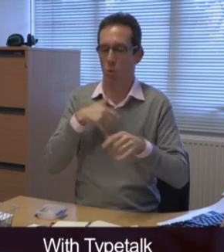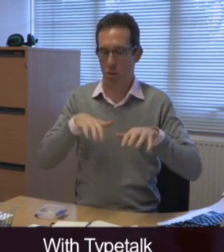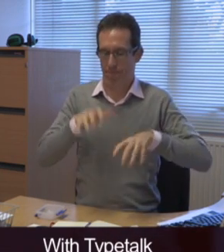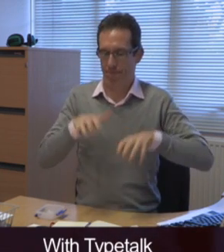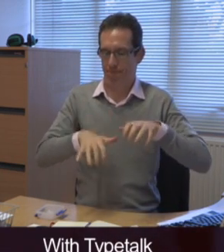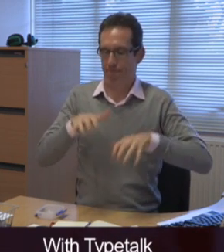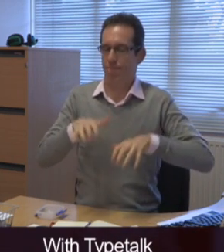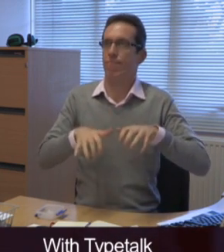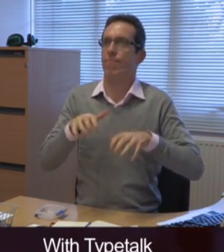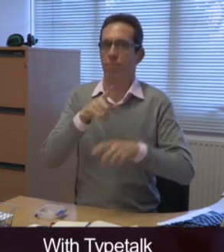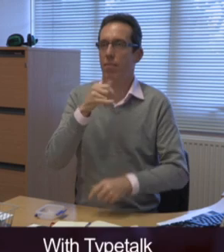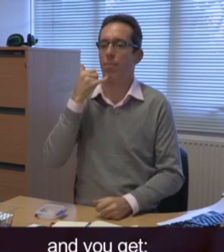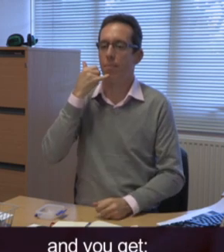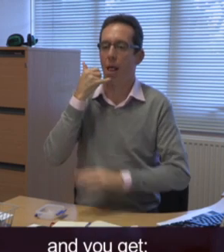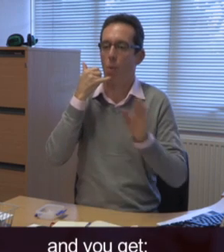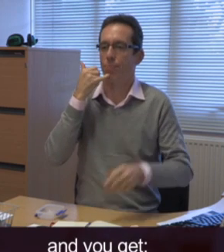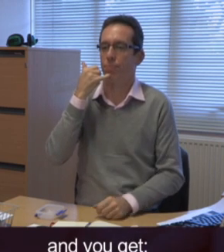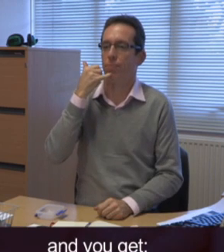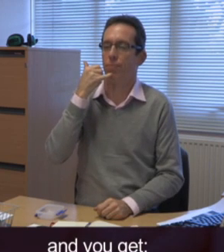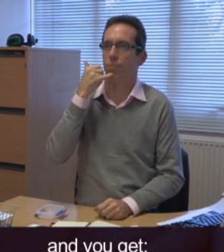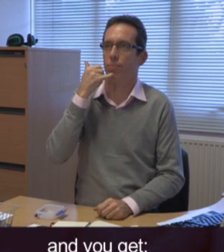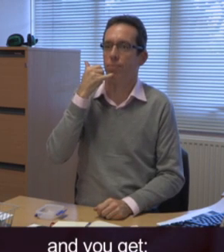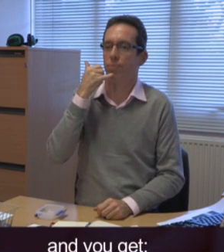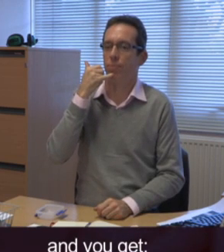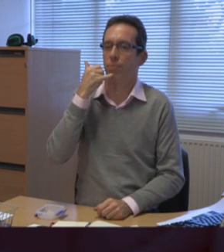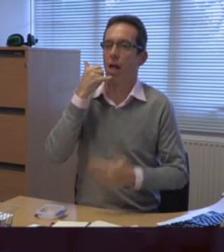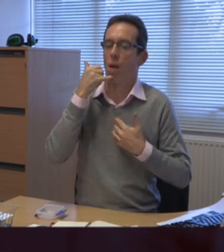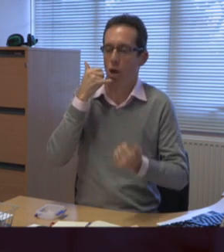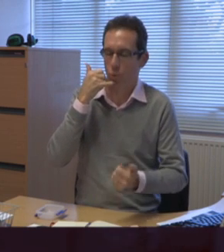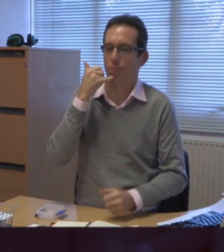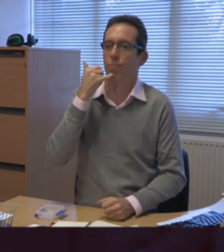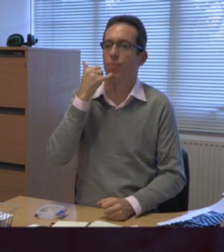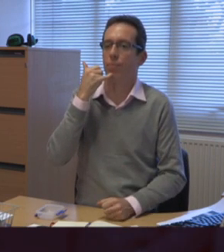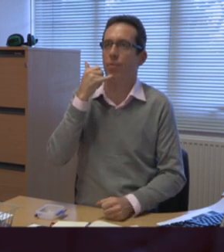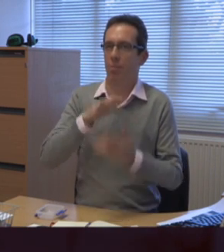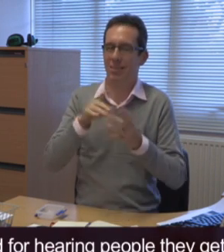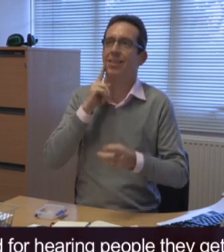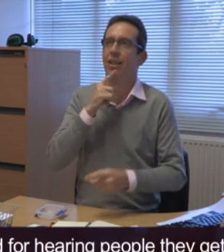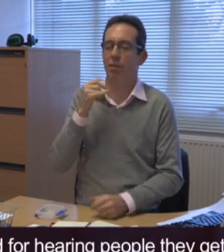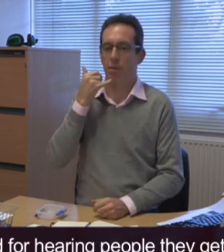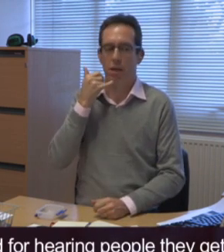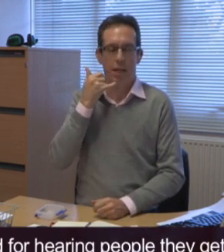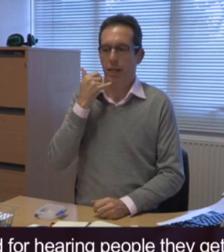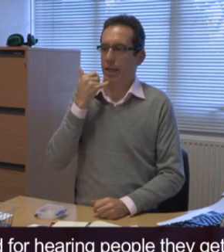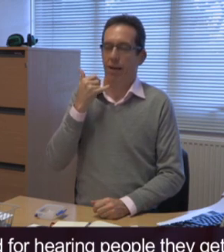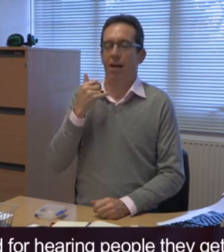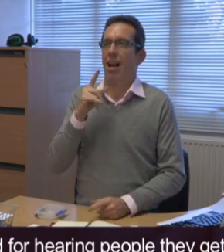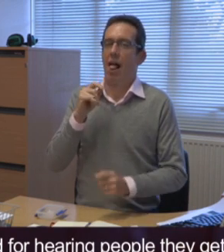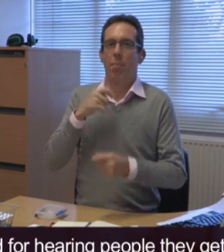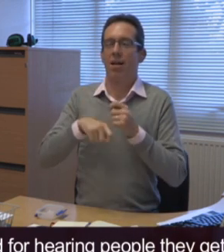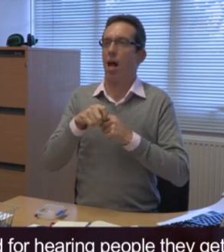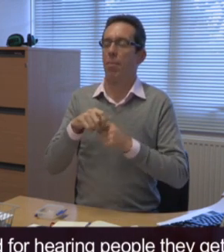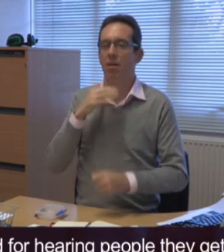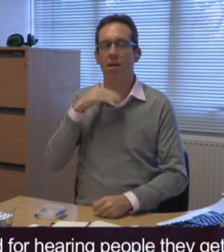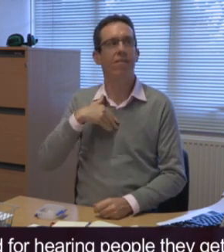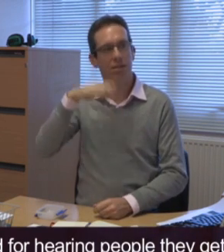TypeTalk you type out your message and you get, hello, how are you, and for hearing people they get quite